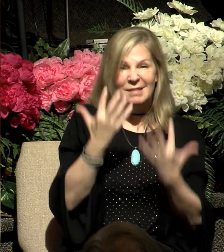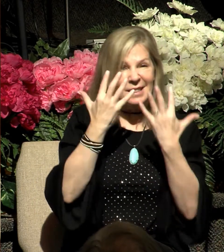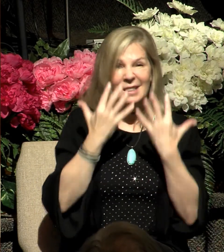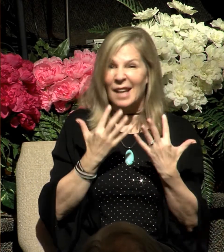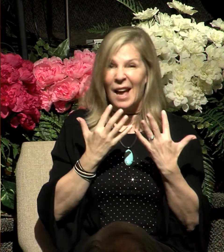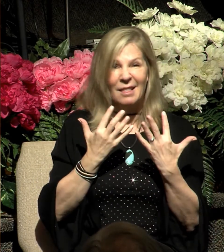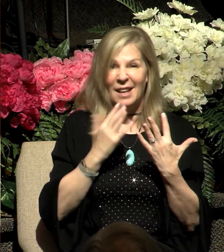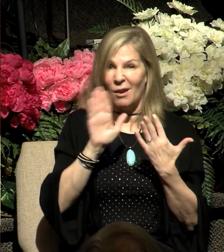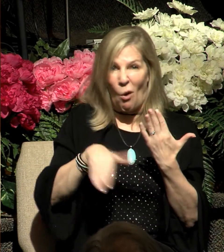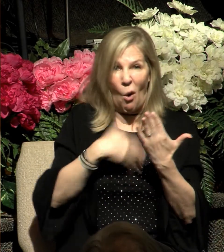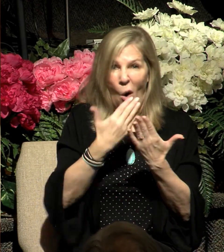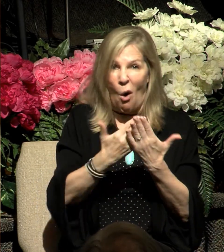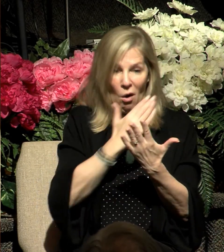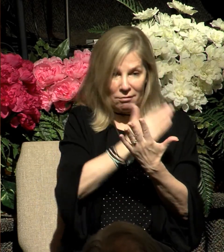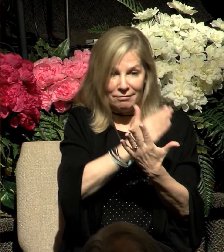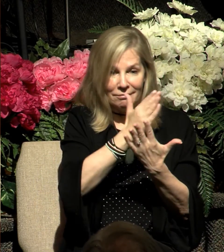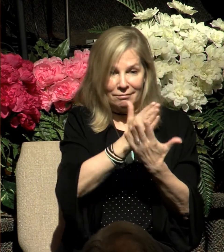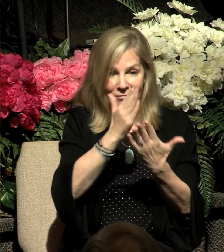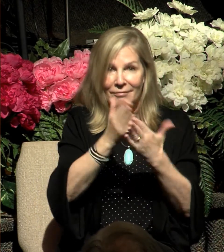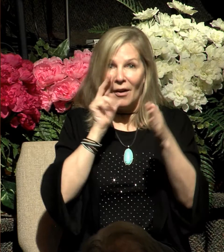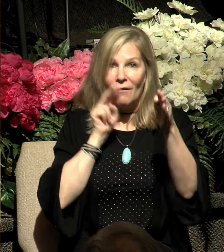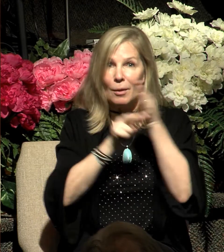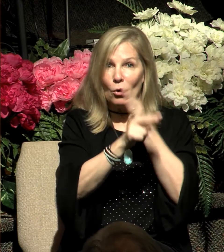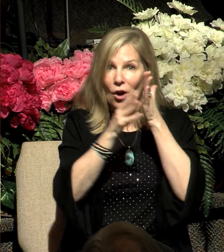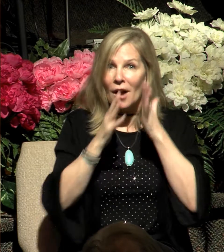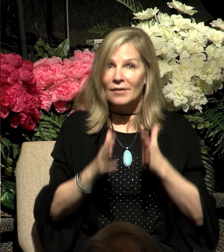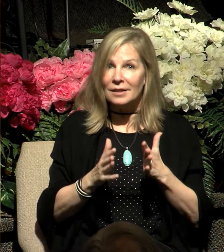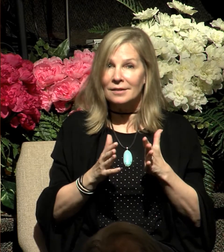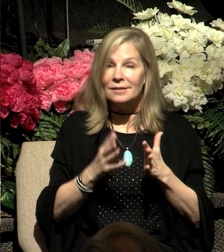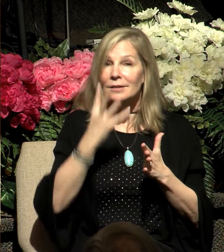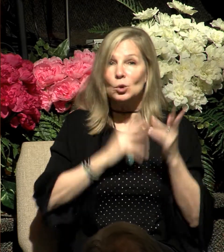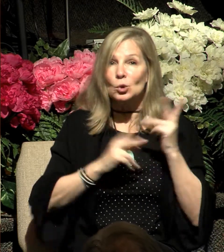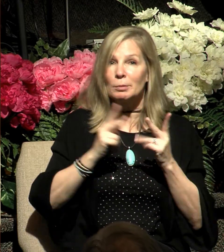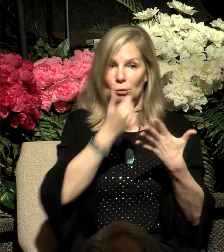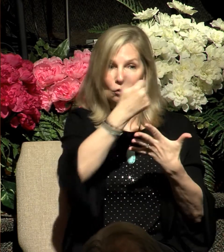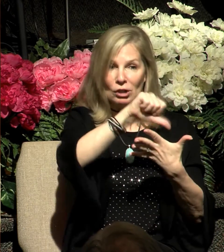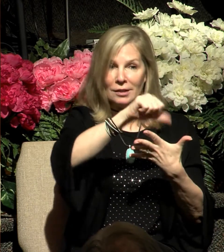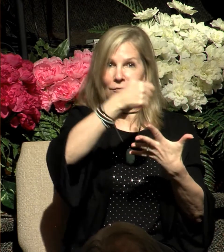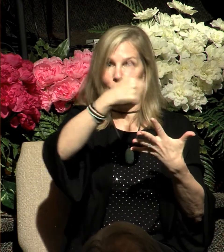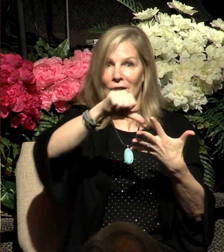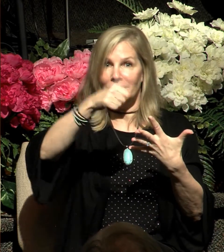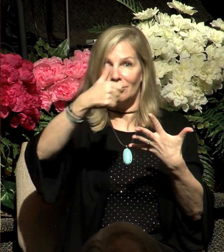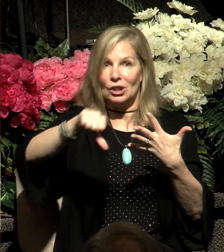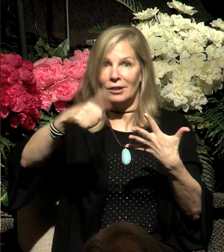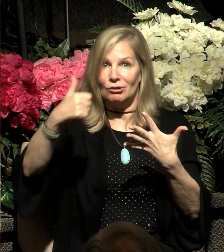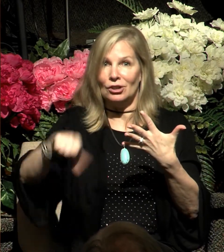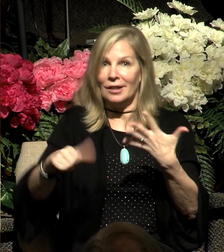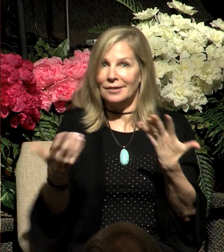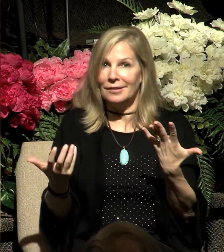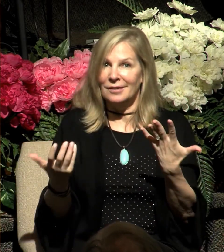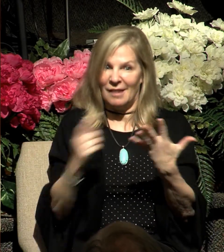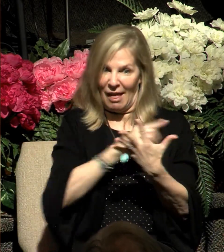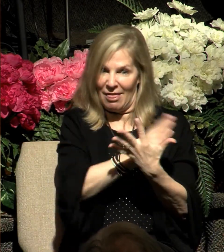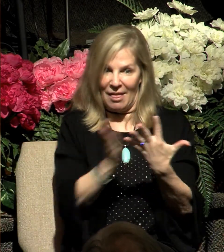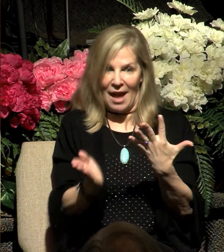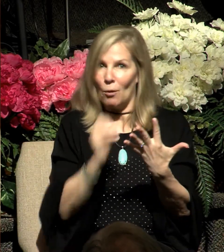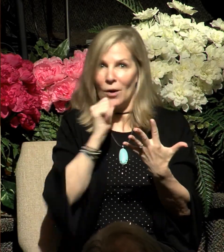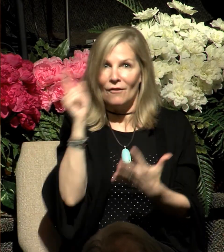of the prophets. And they certainly were no frauds. So, it shouldn't be